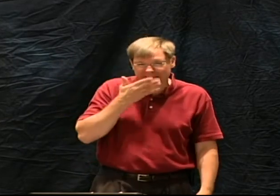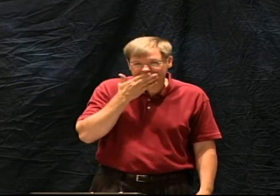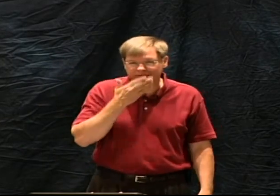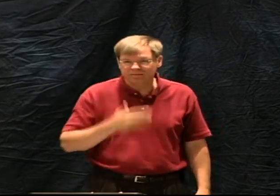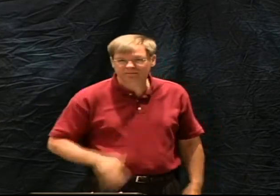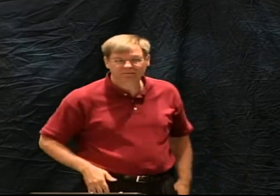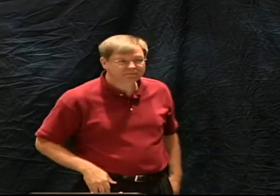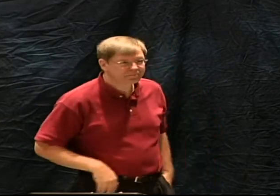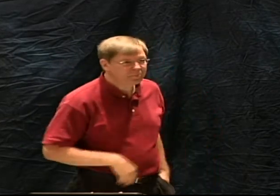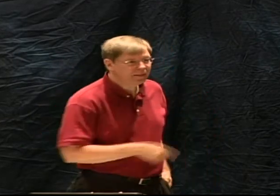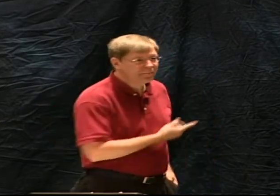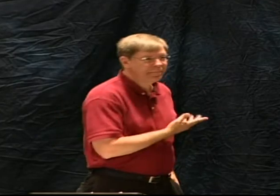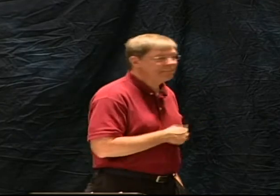and human knowledge.